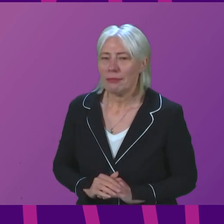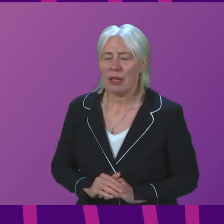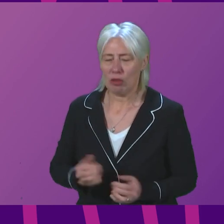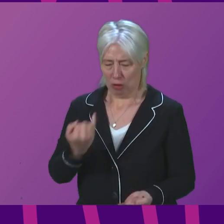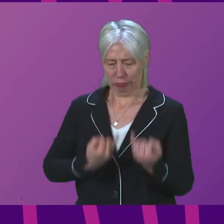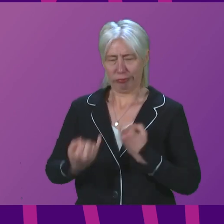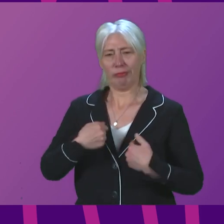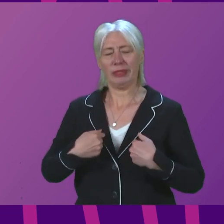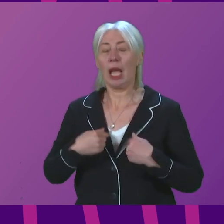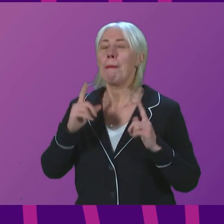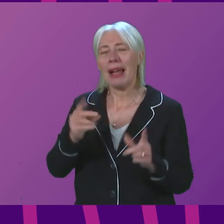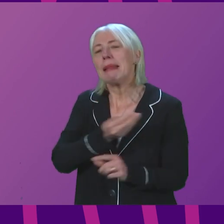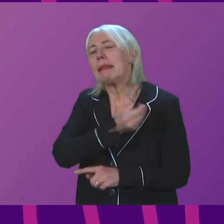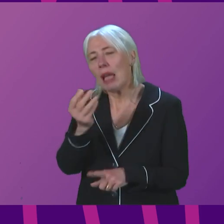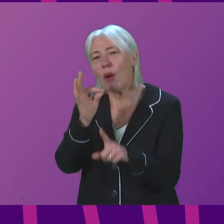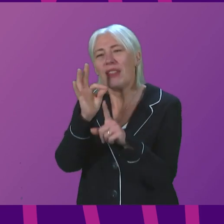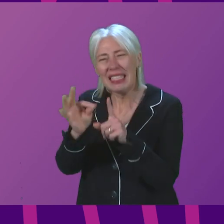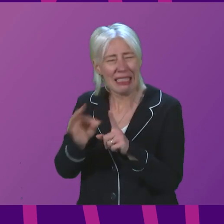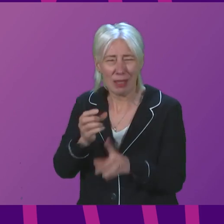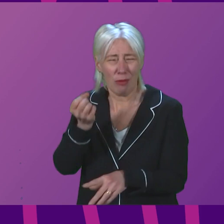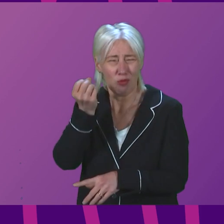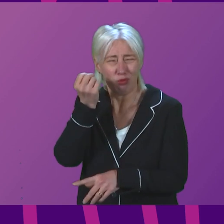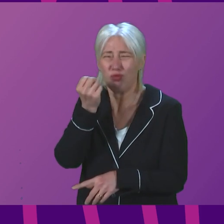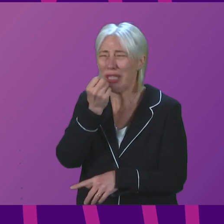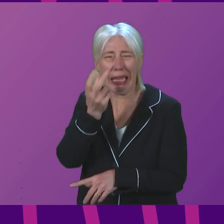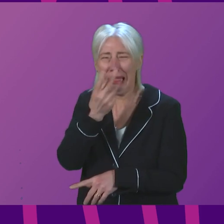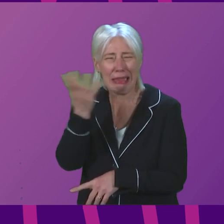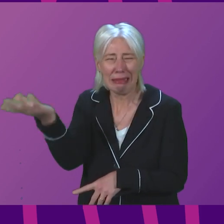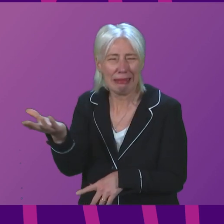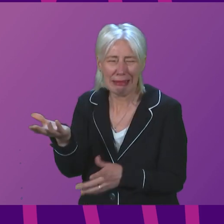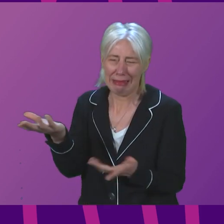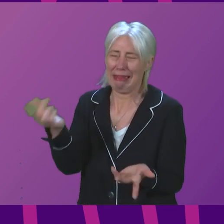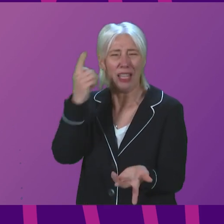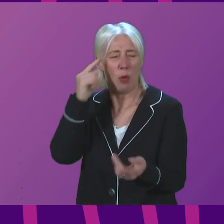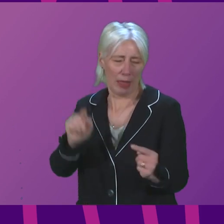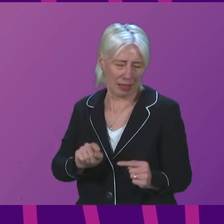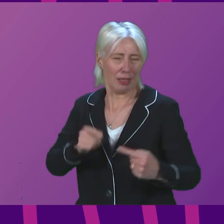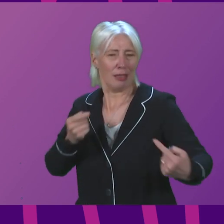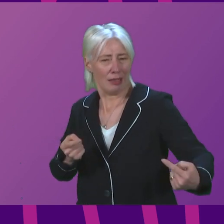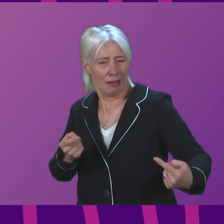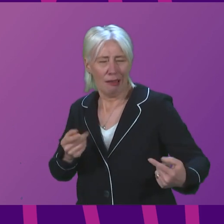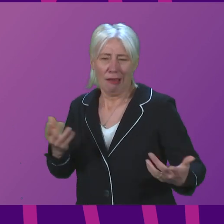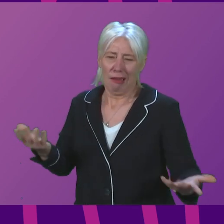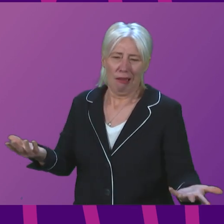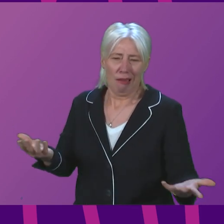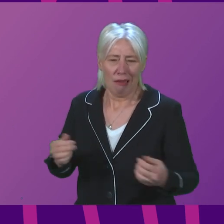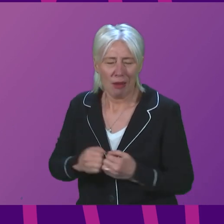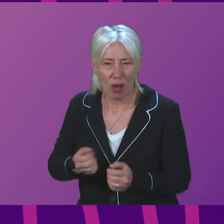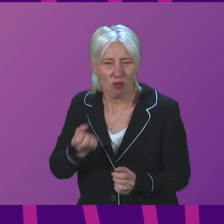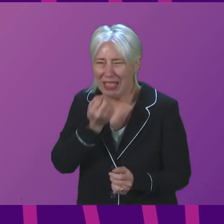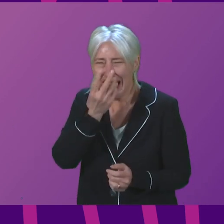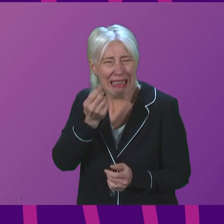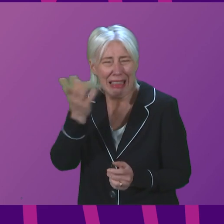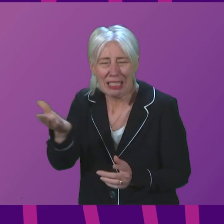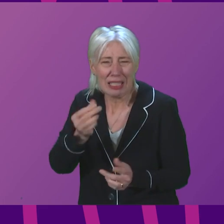me, before I come on to some of the details, some of the ridiculous, I didn't think the opposition would be exceeded in terms of being ridiculous in